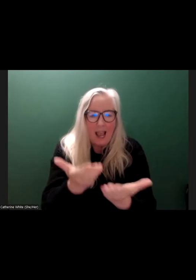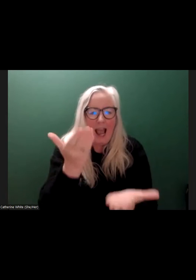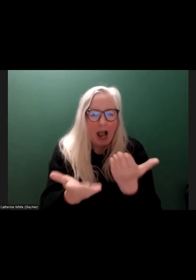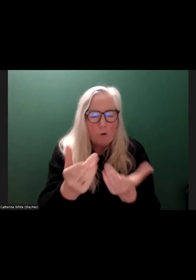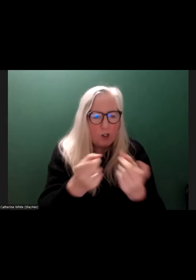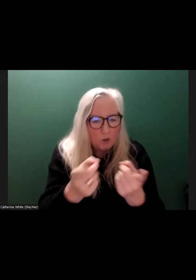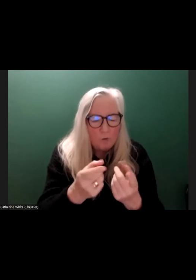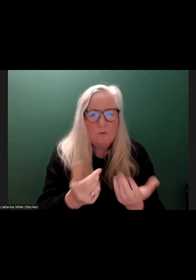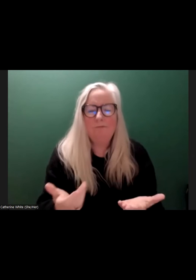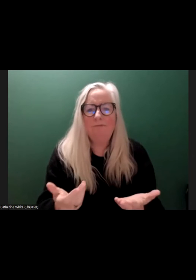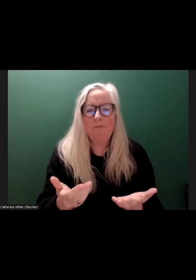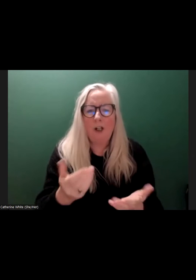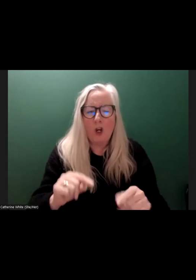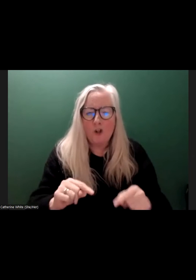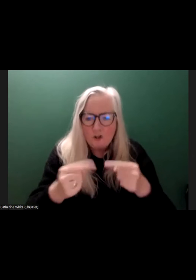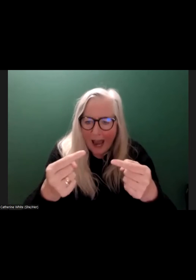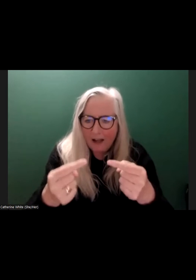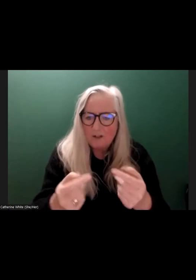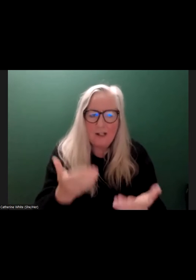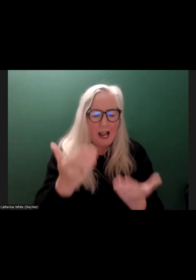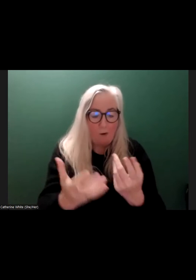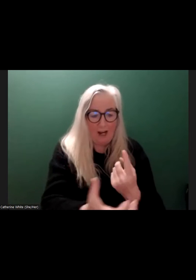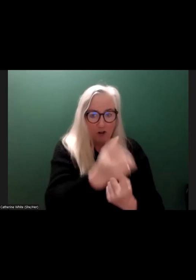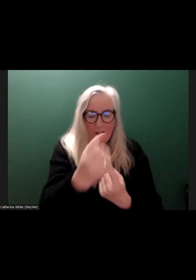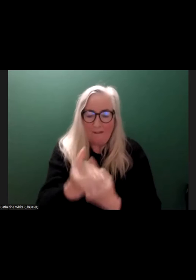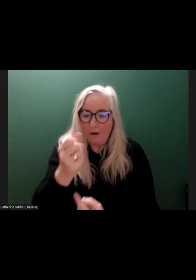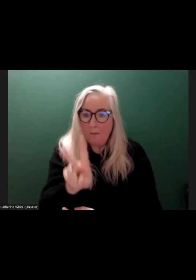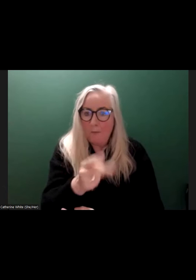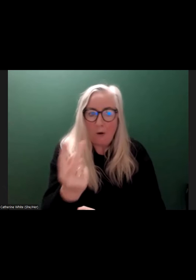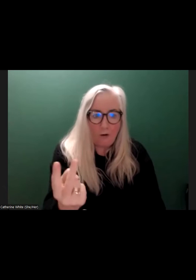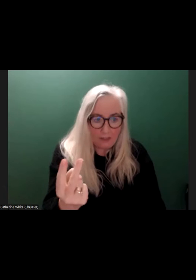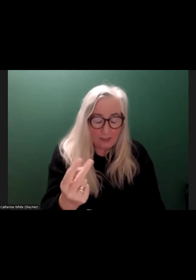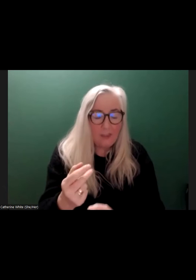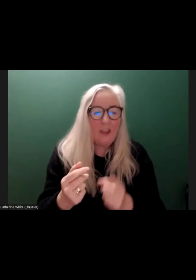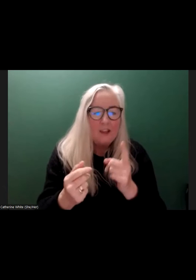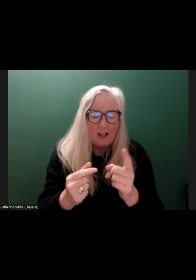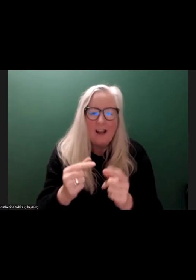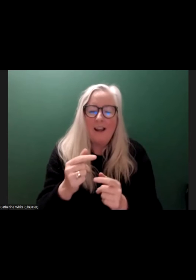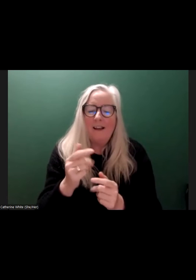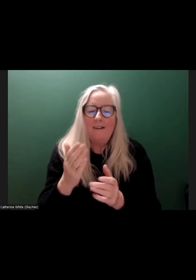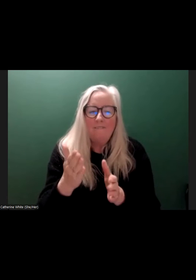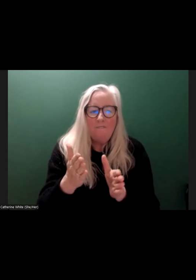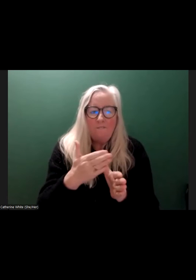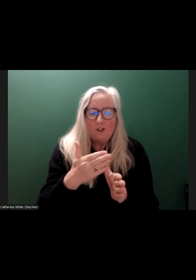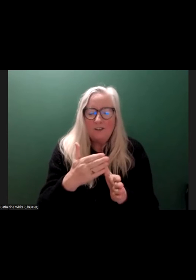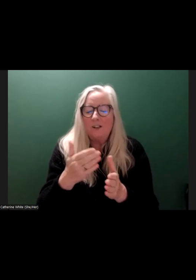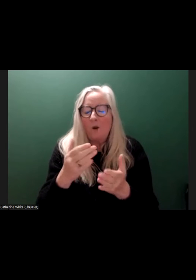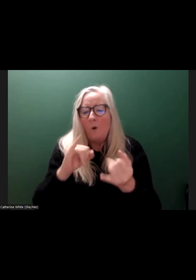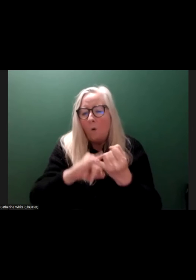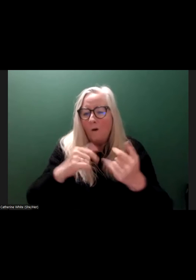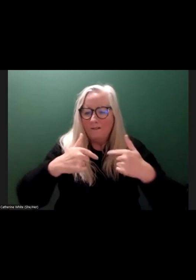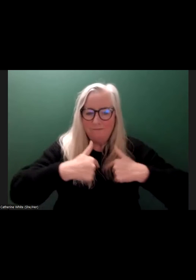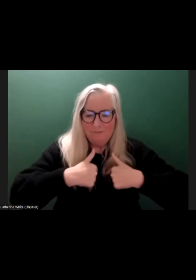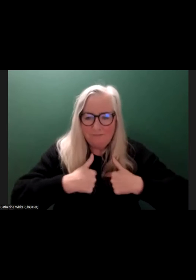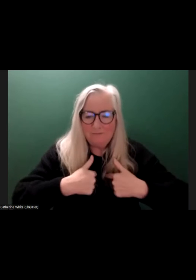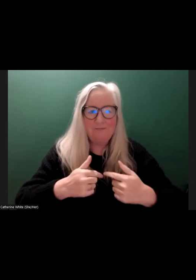of the challenges to achieving both of those. I suppose I'll say a little bit about, first of all, to foreground who we are and what we do